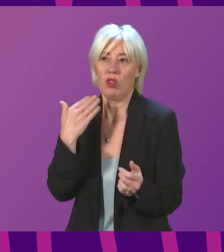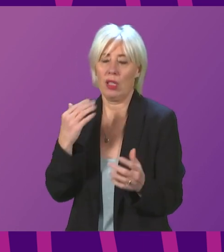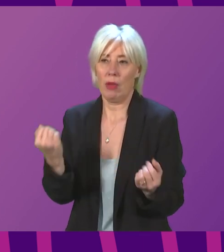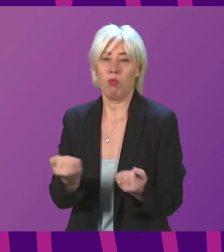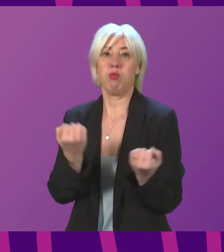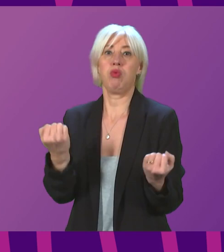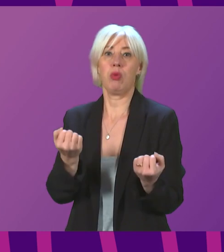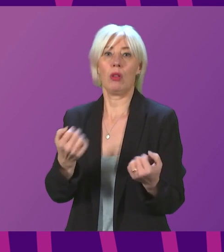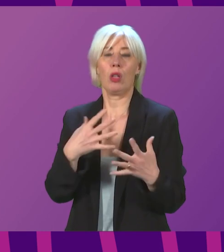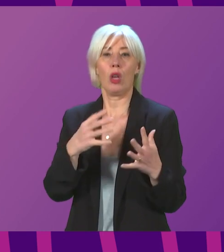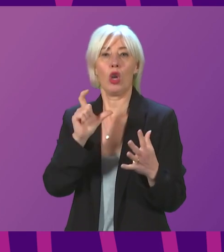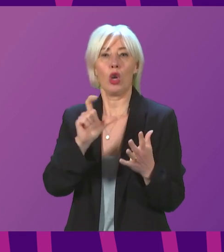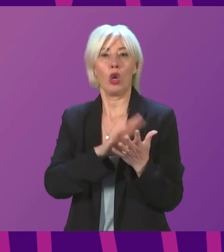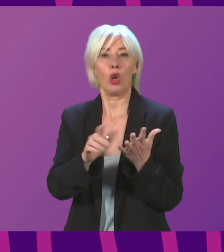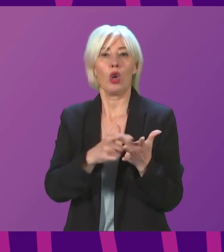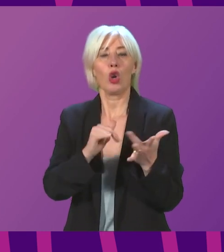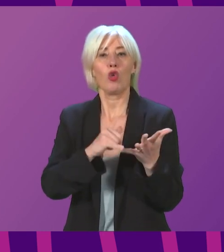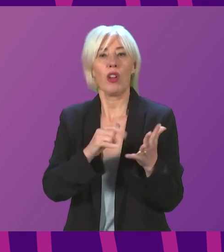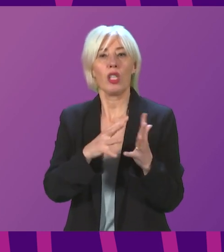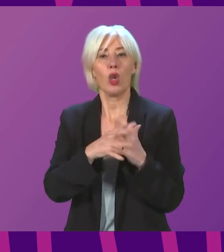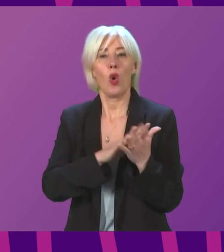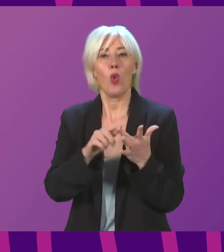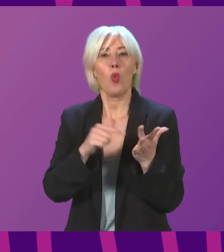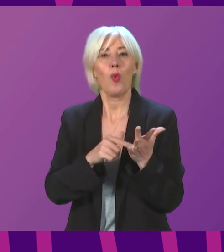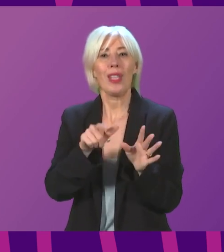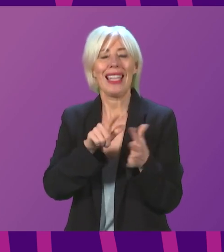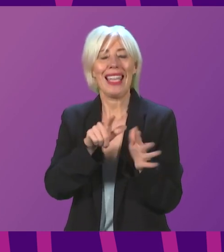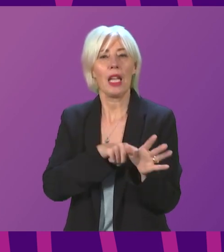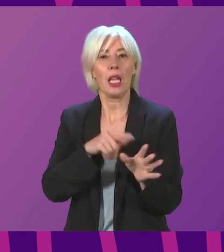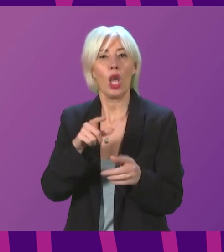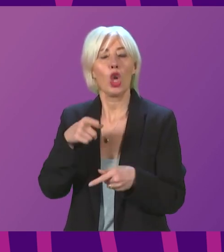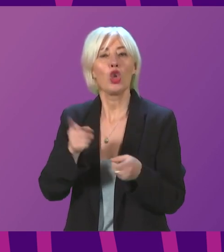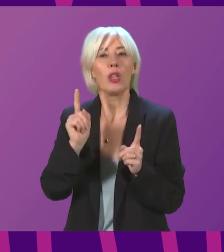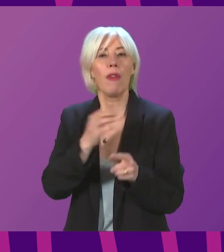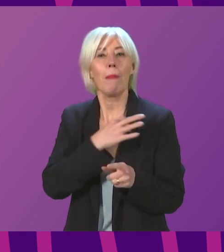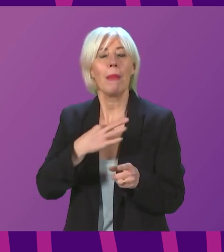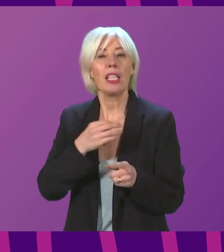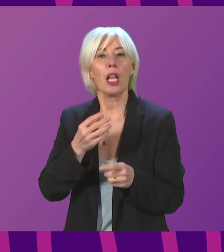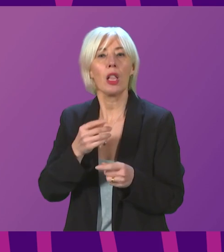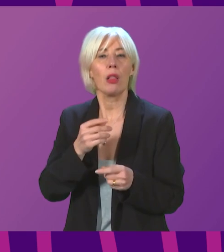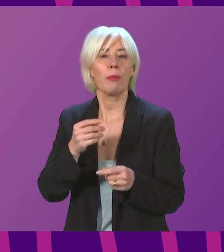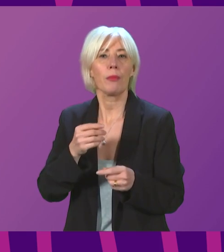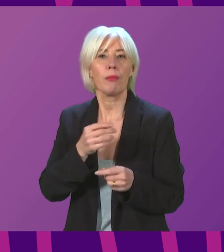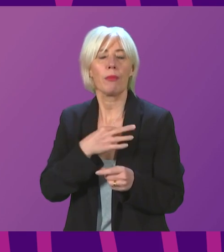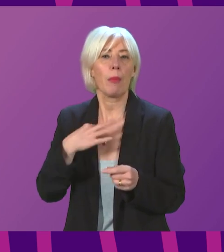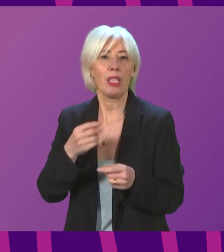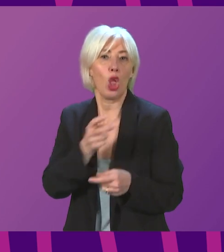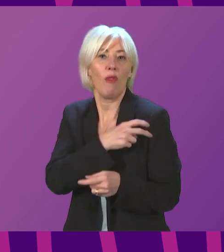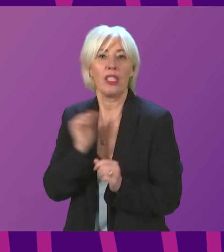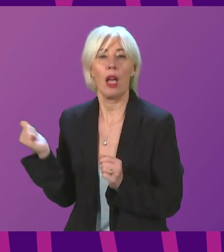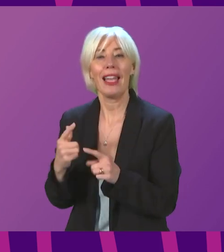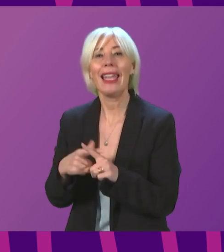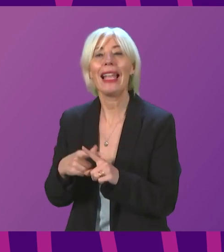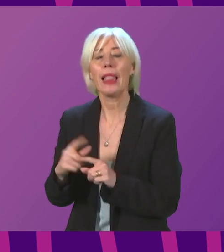has been Chris Whitty, the Chief Medical Officer for England. It can be tempting and tempting for all of us at times and I include